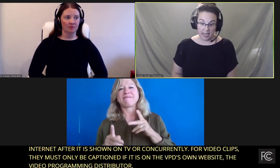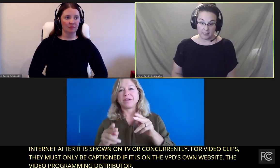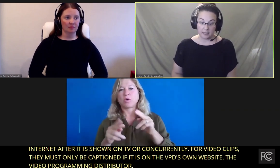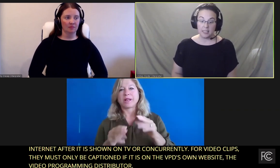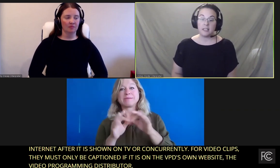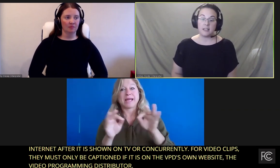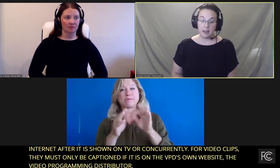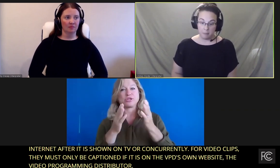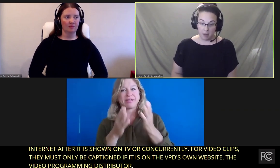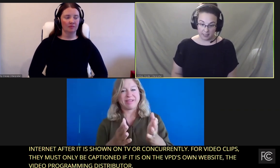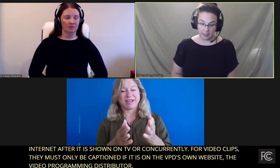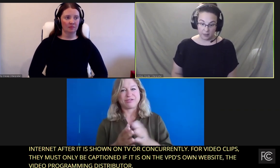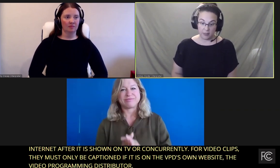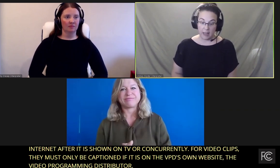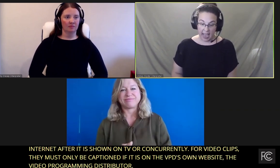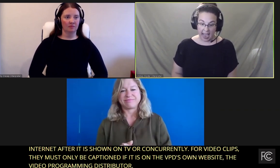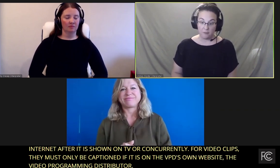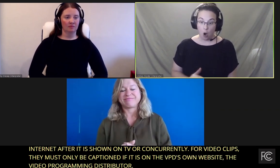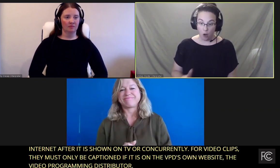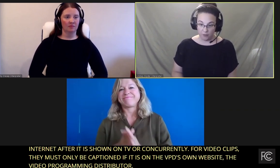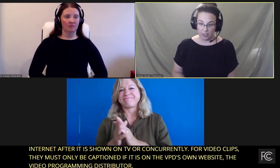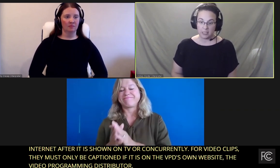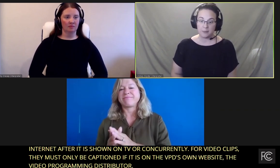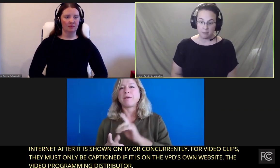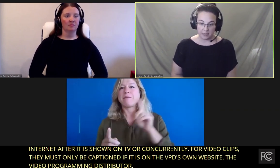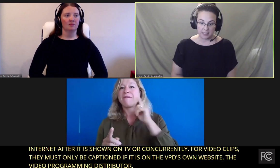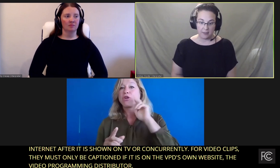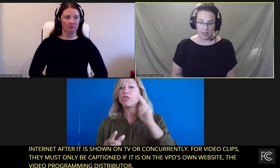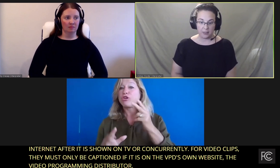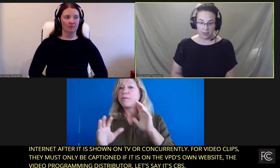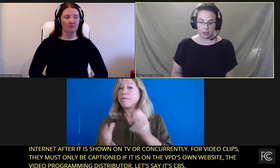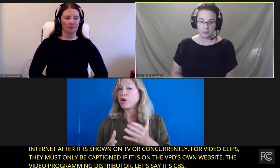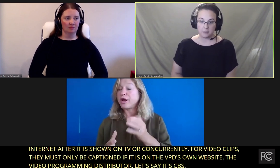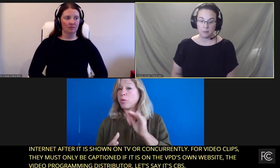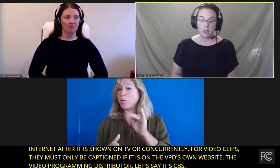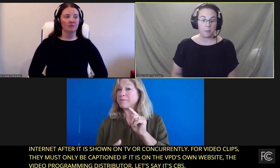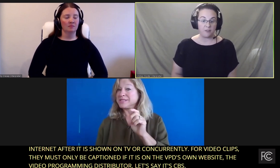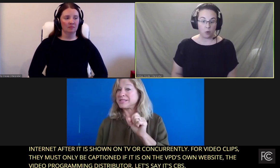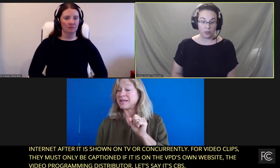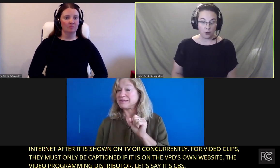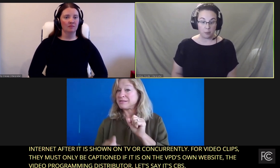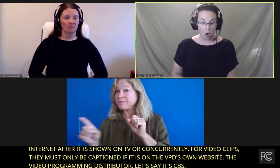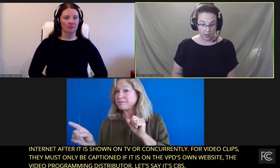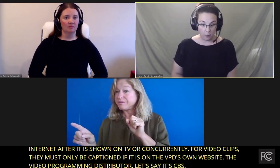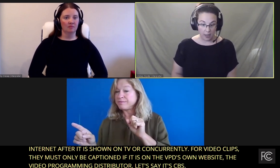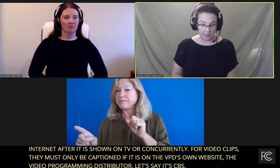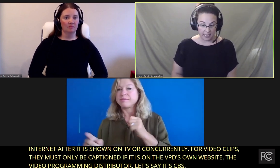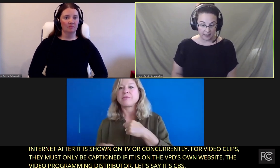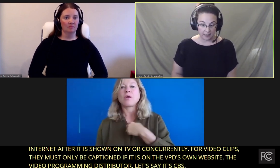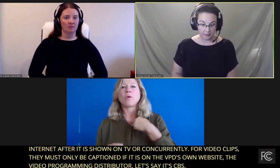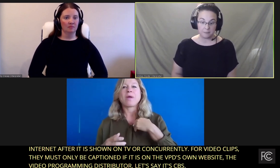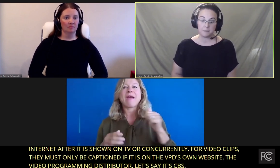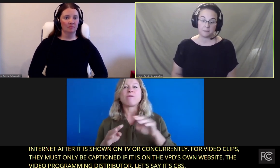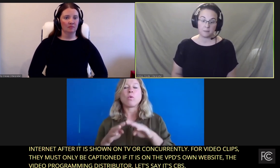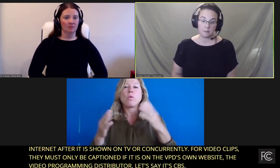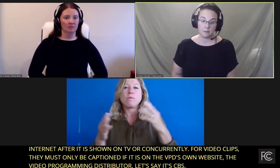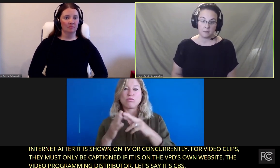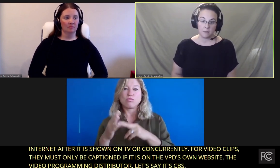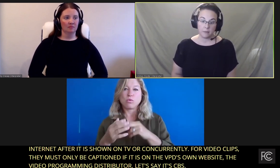own website, then it must have all the video clips must have that there. But for third party websites.